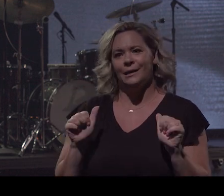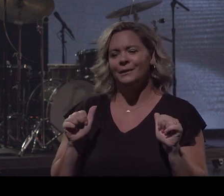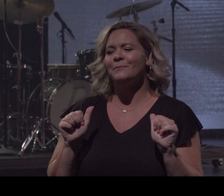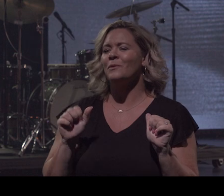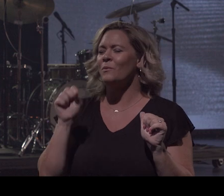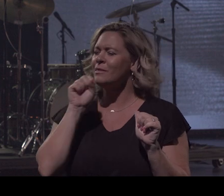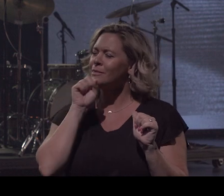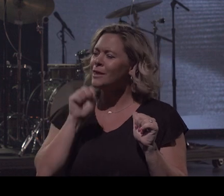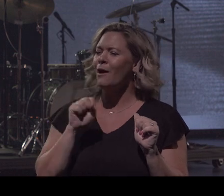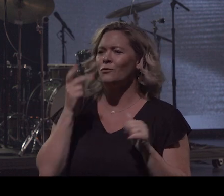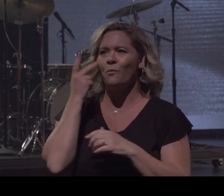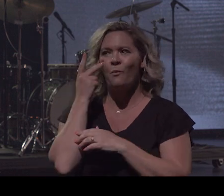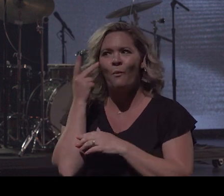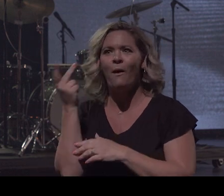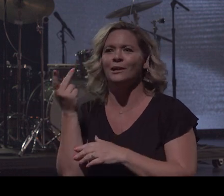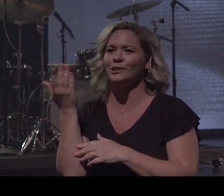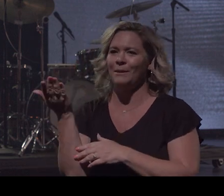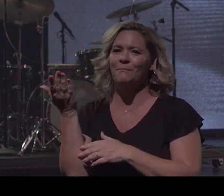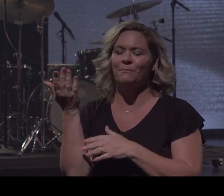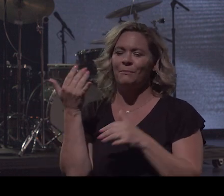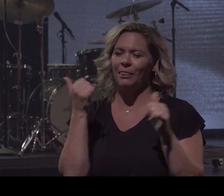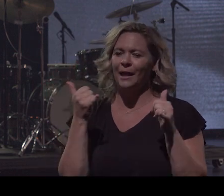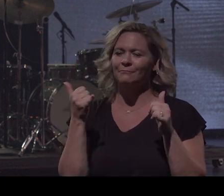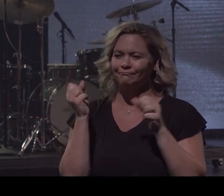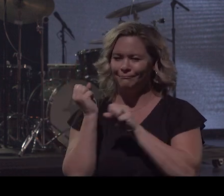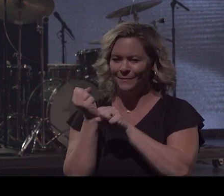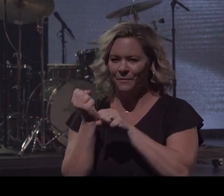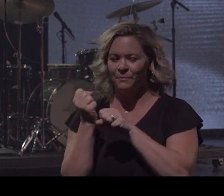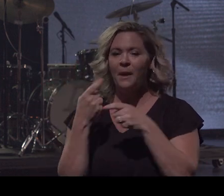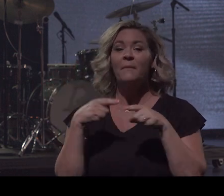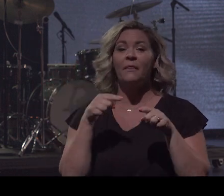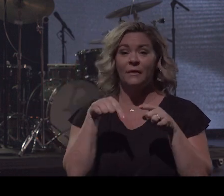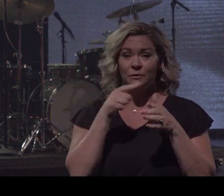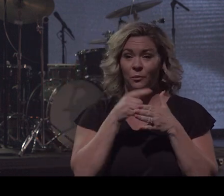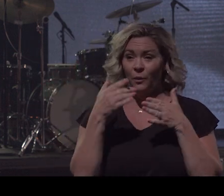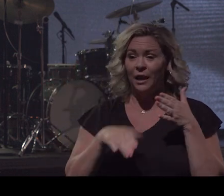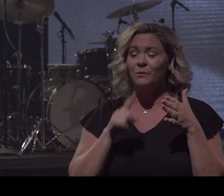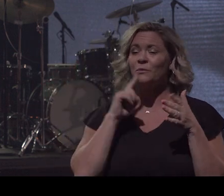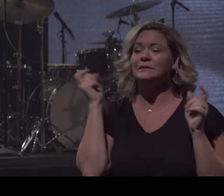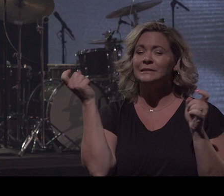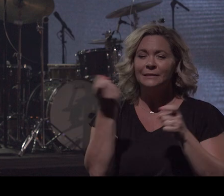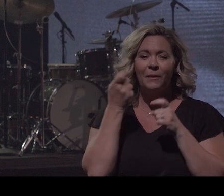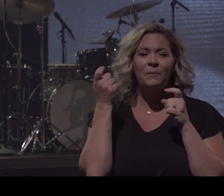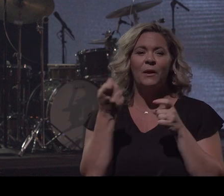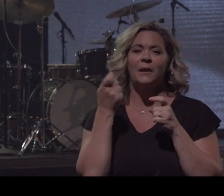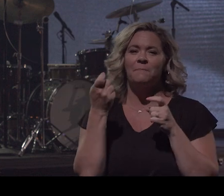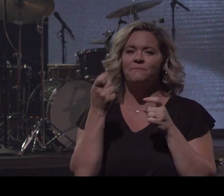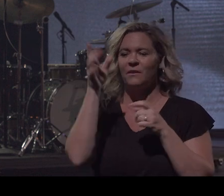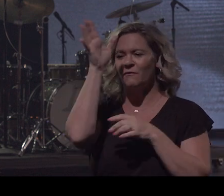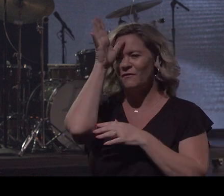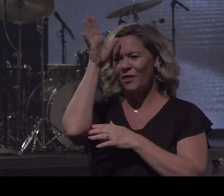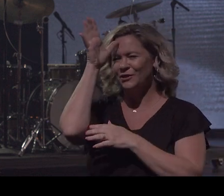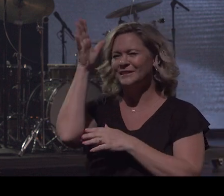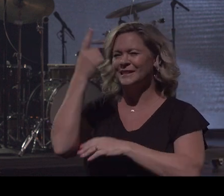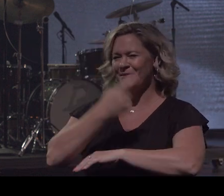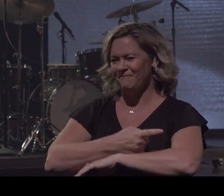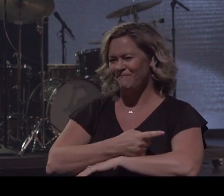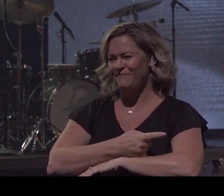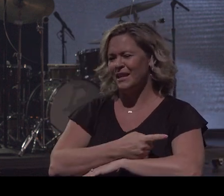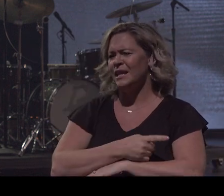watching him play but this weekend we're we're celebrating Father's Day and I think it's pretty natural for most